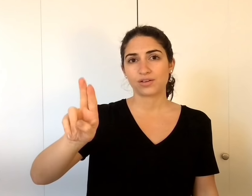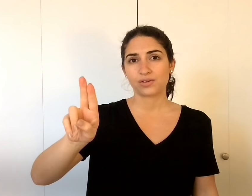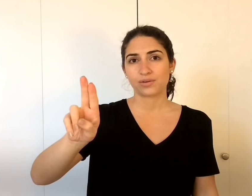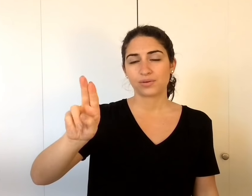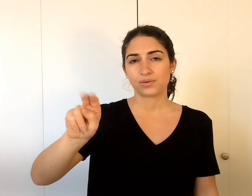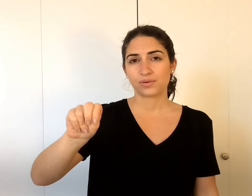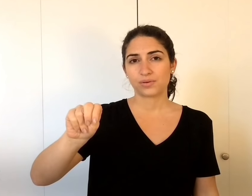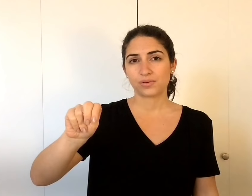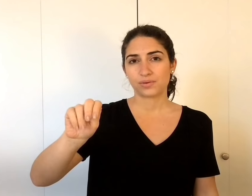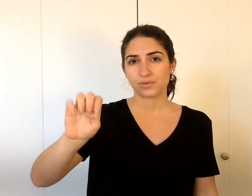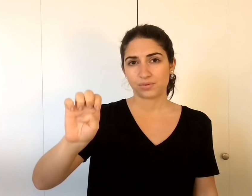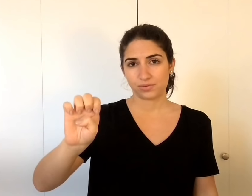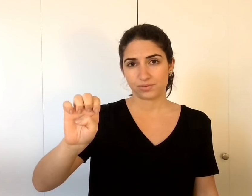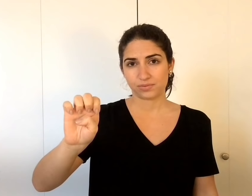J-U-N-E.